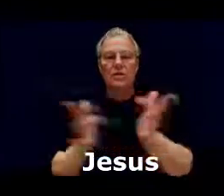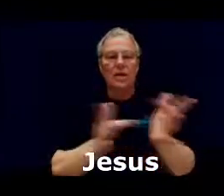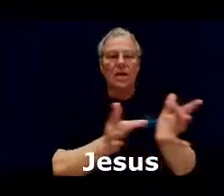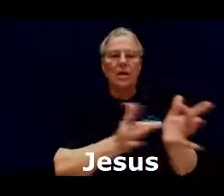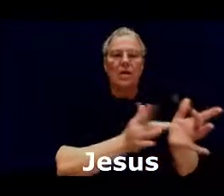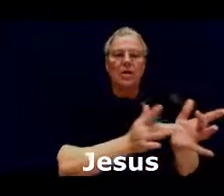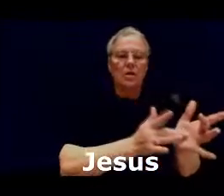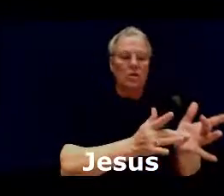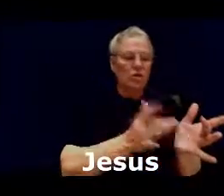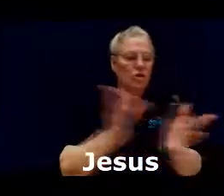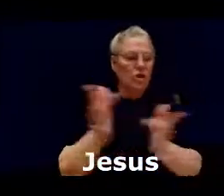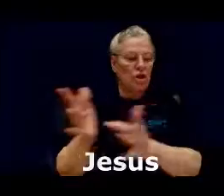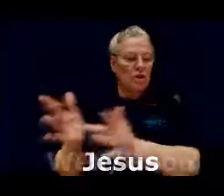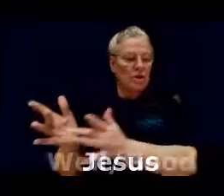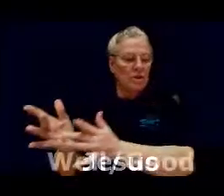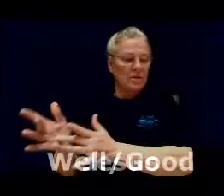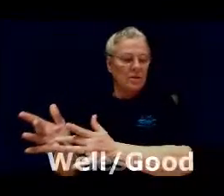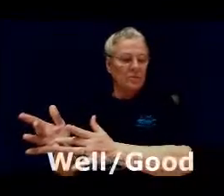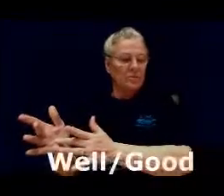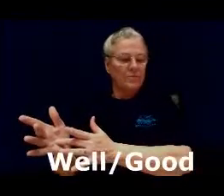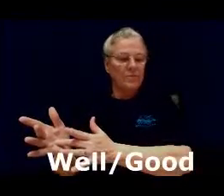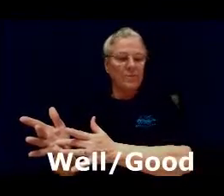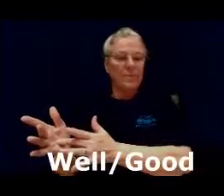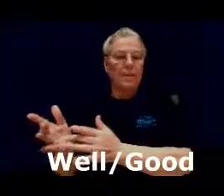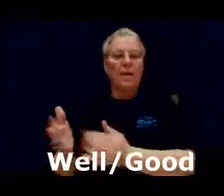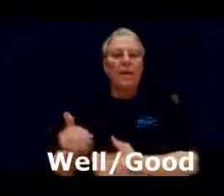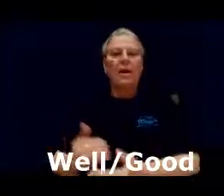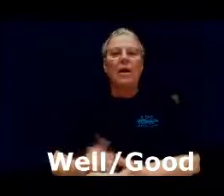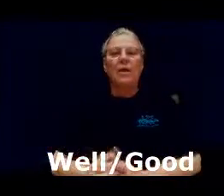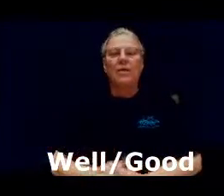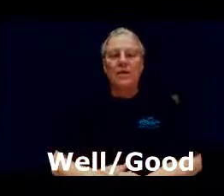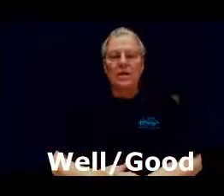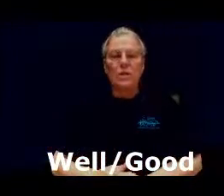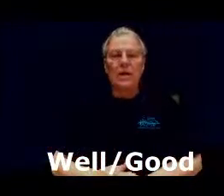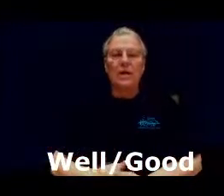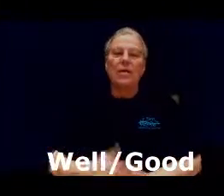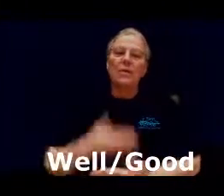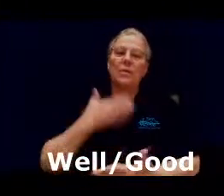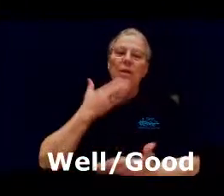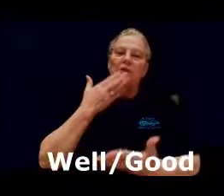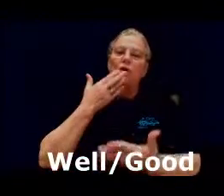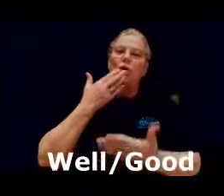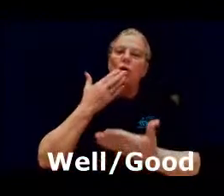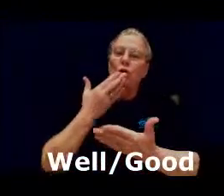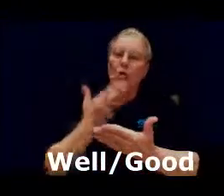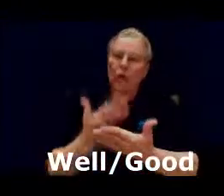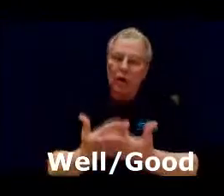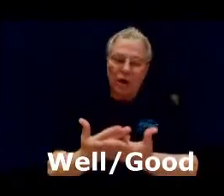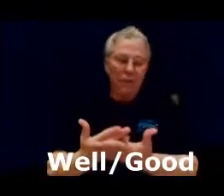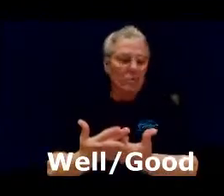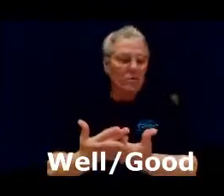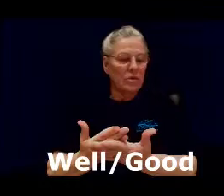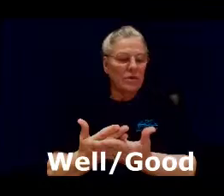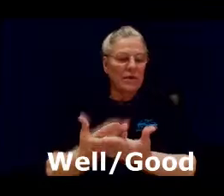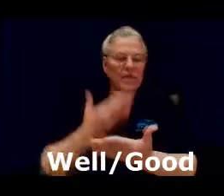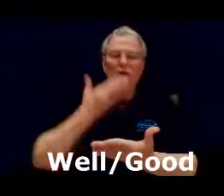Jesus this well means good Jesus is